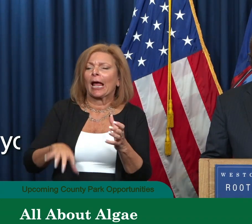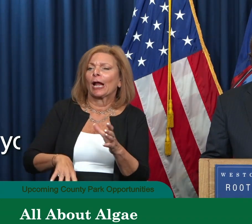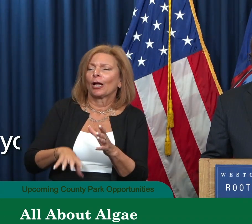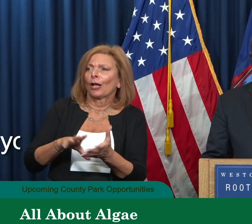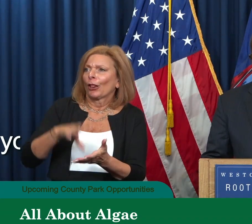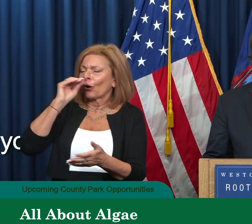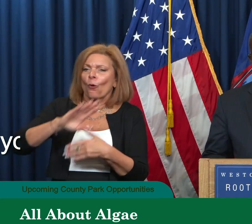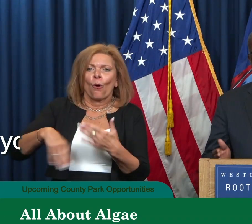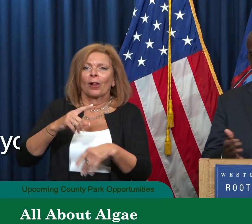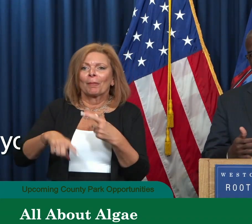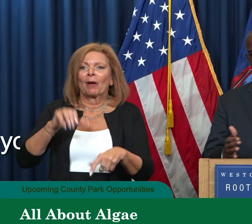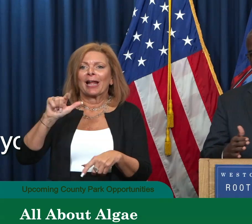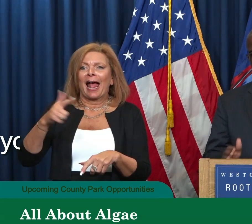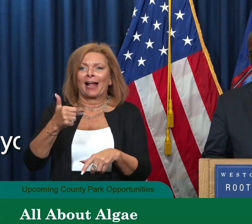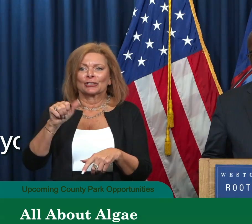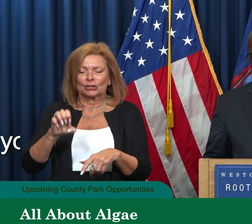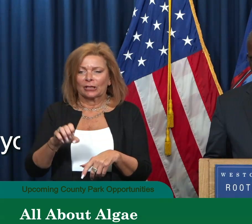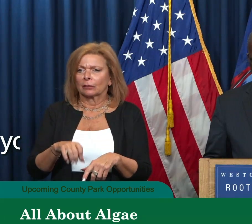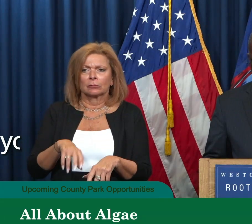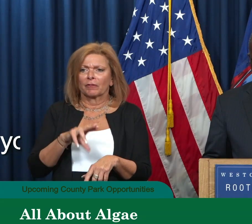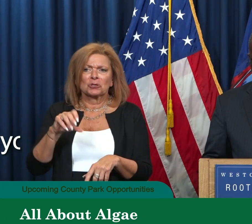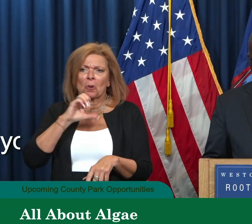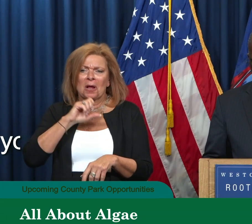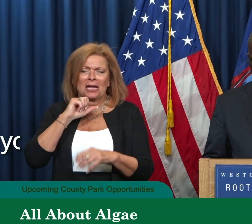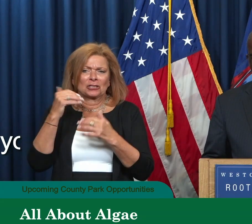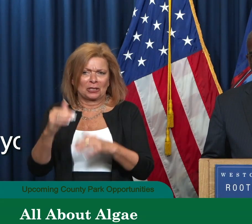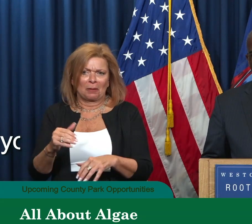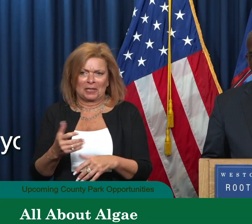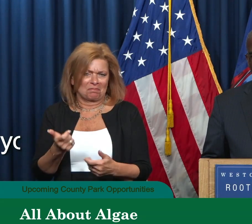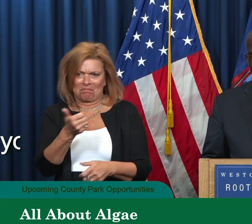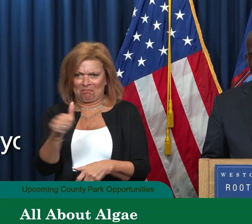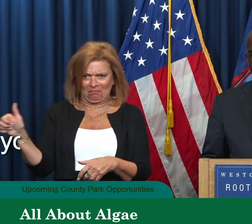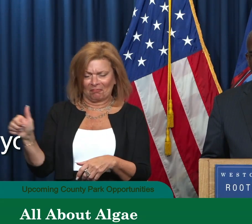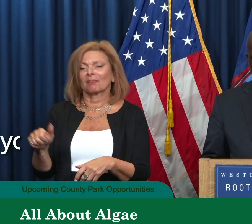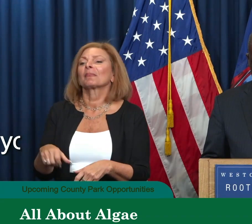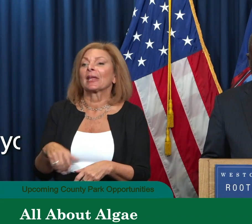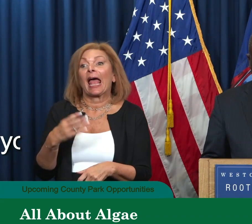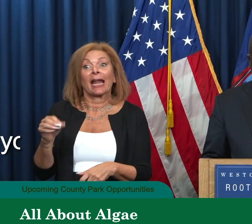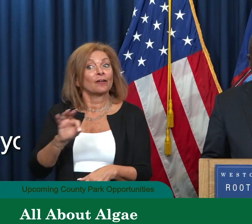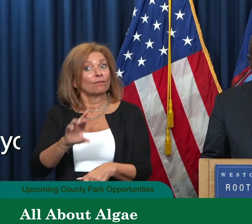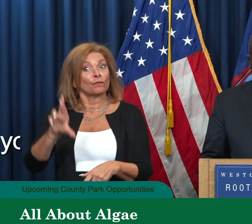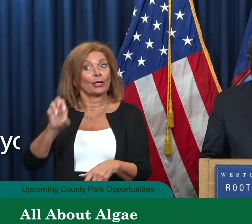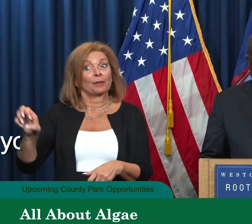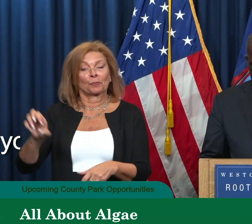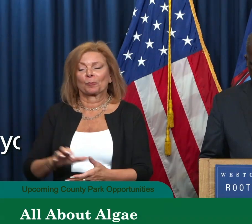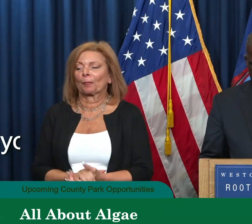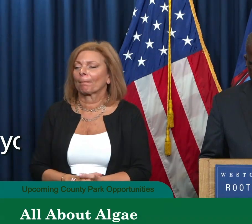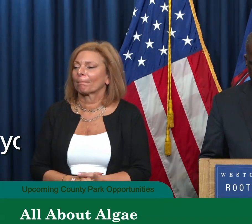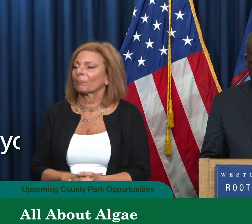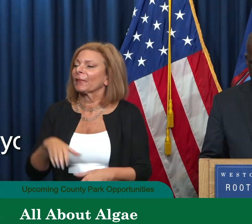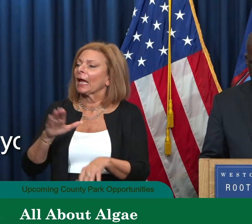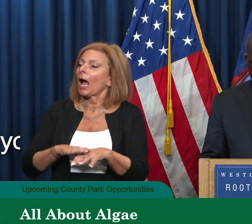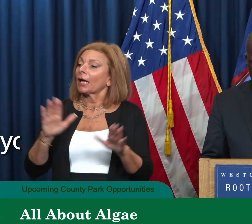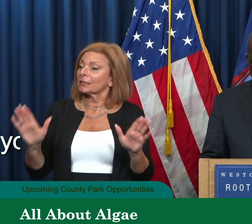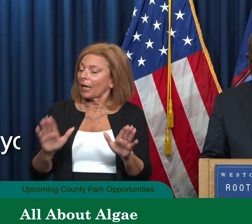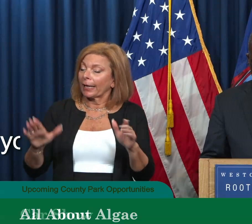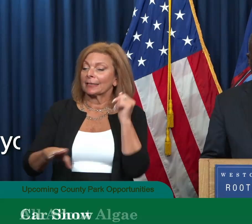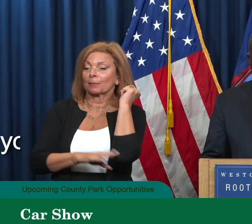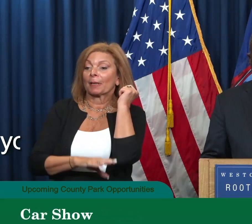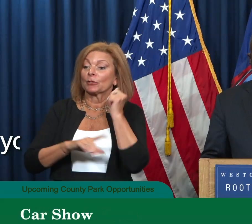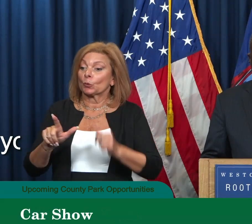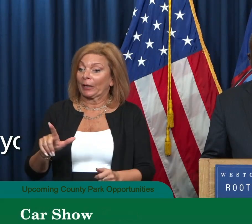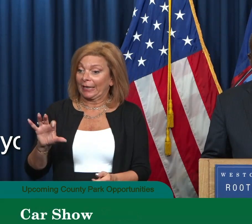There is no age limits that are on this particular program and it is free. On Sunday, September